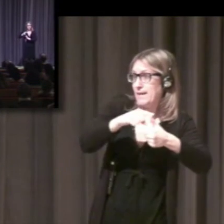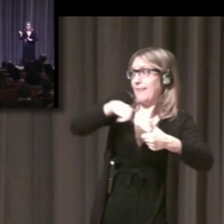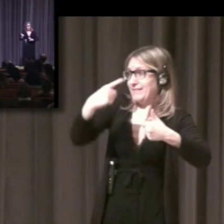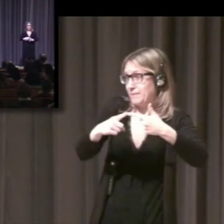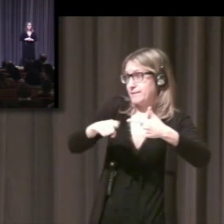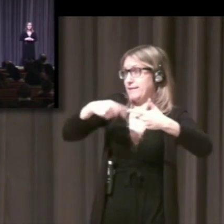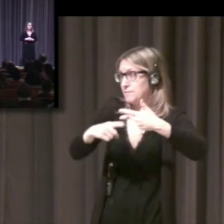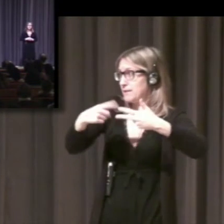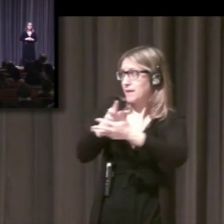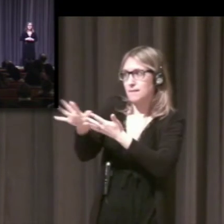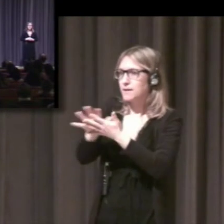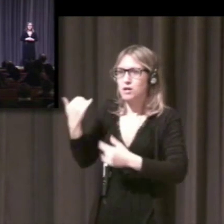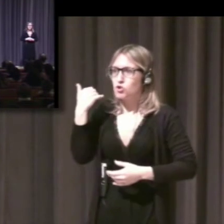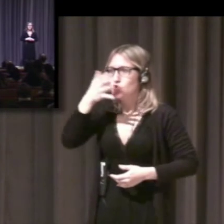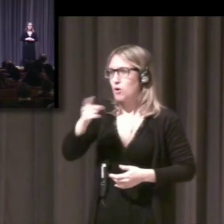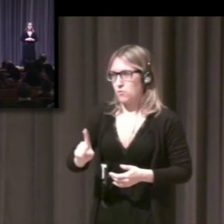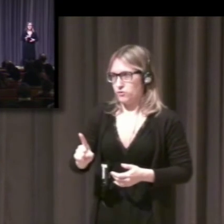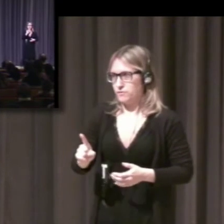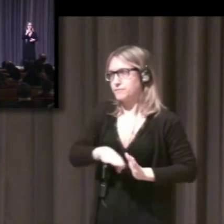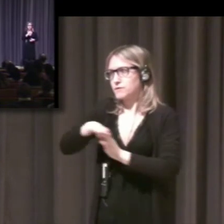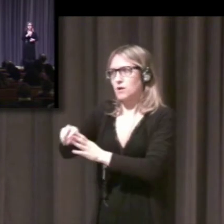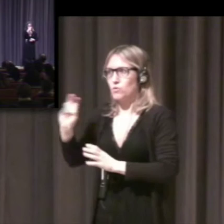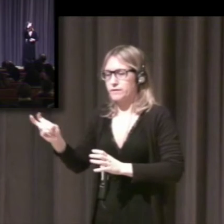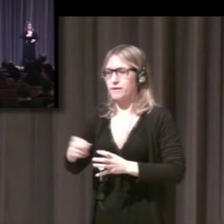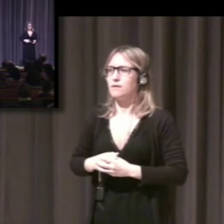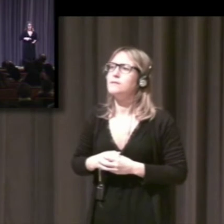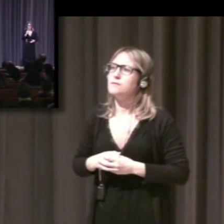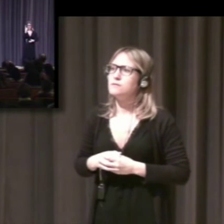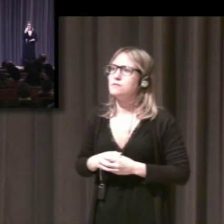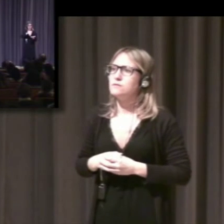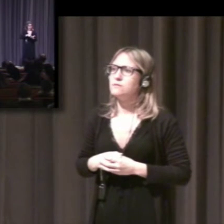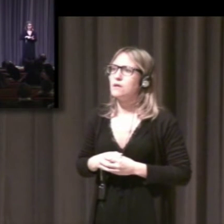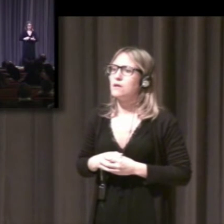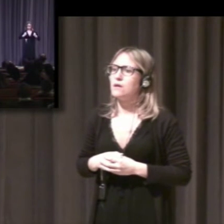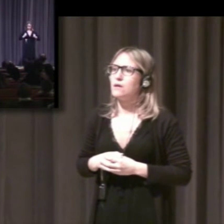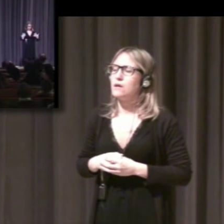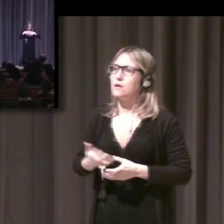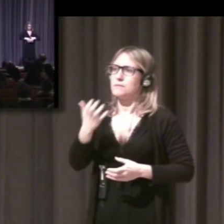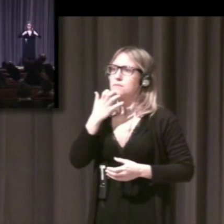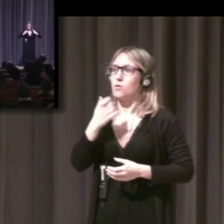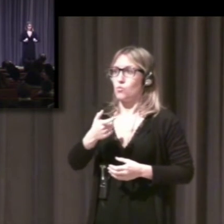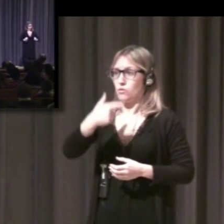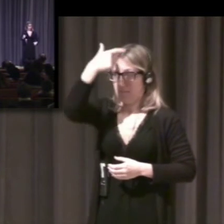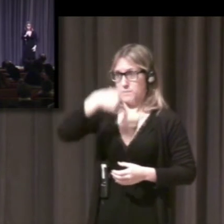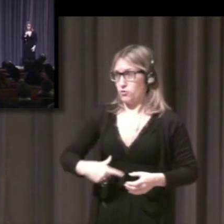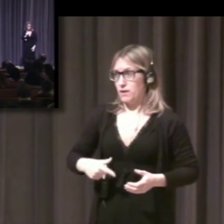language, you can't work with numbers very well.